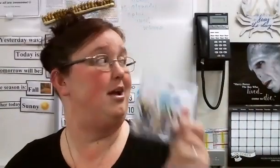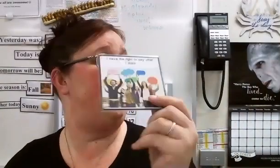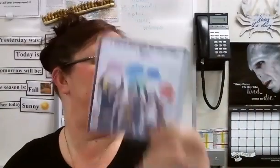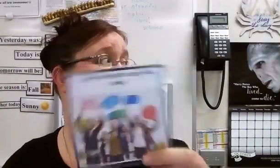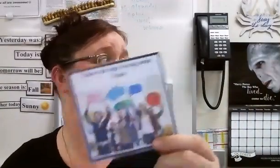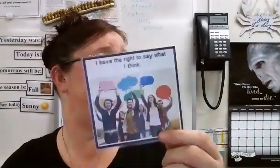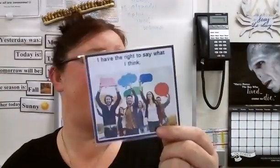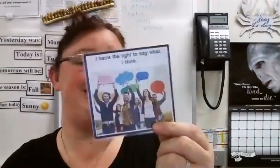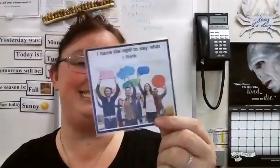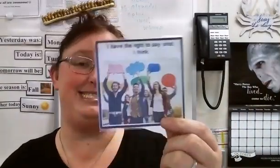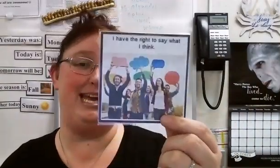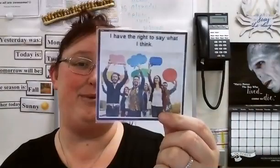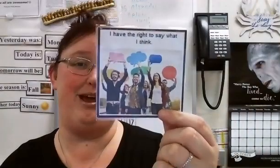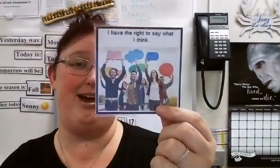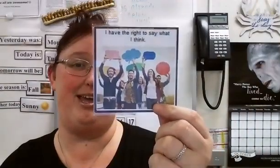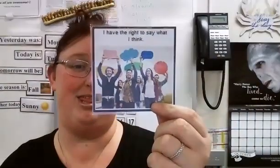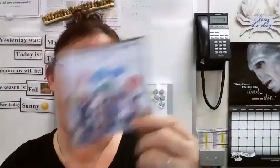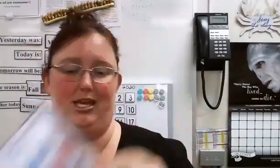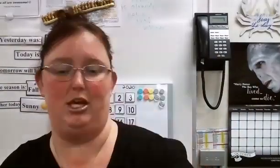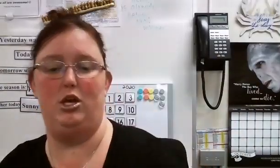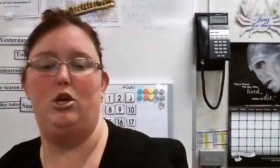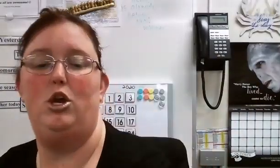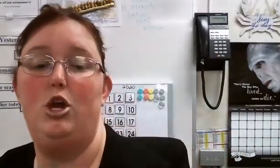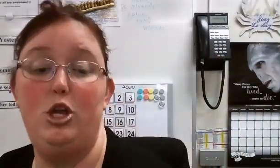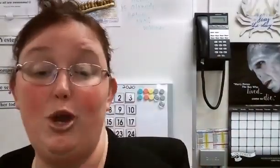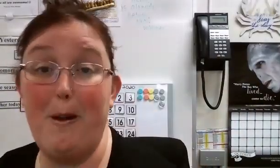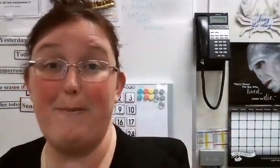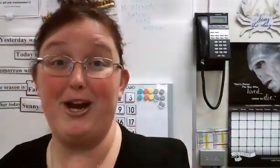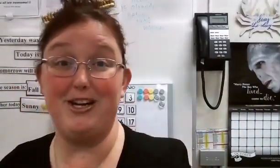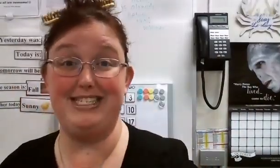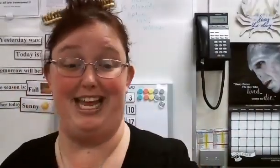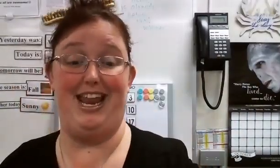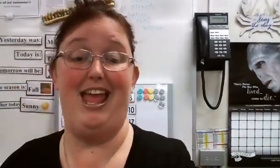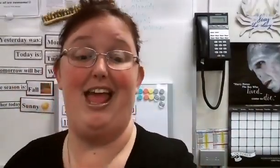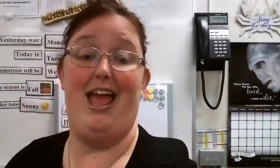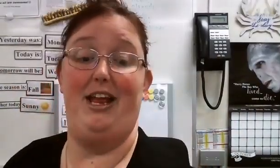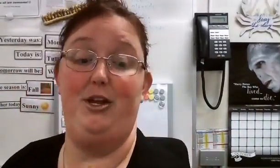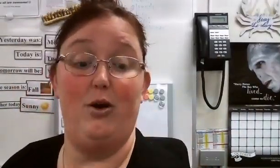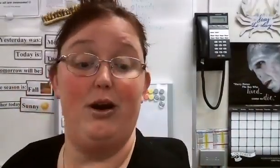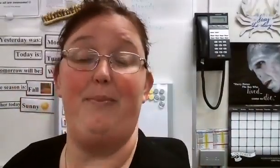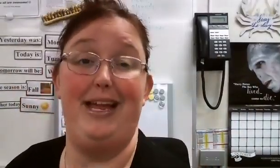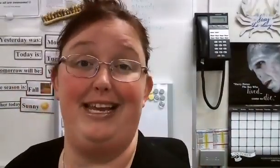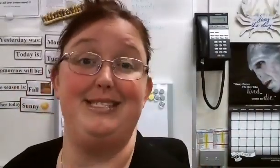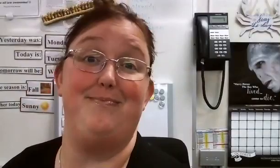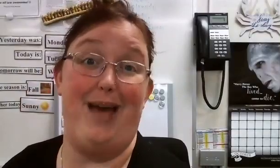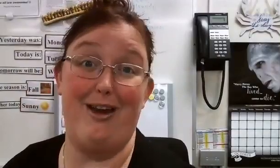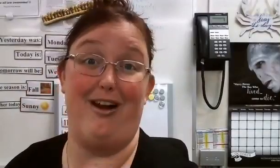I have the right to say what I think. Your person and your opinions matter.